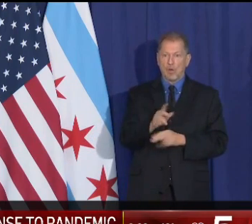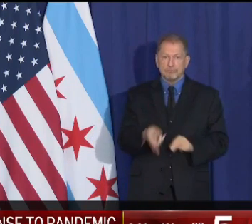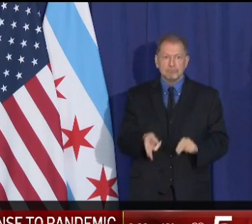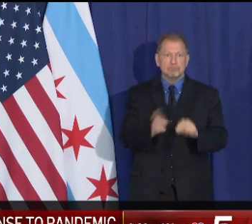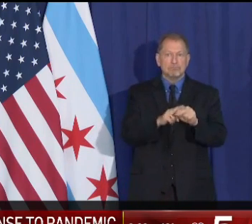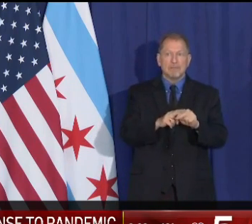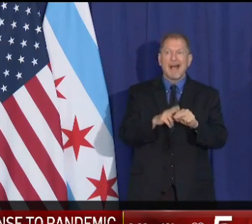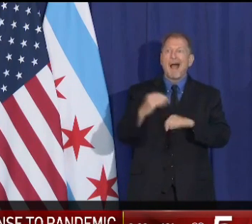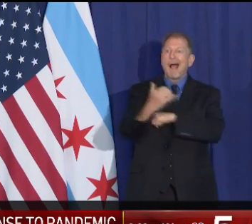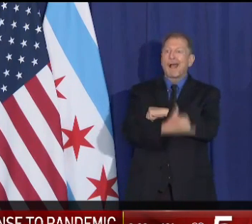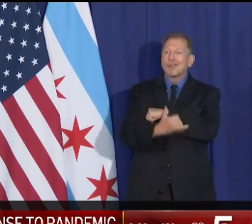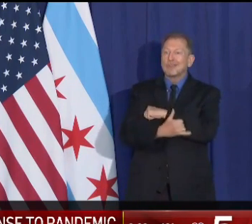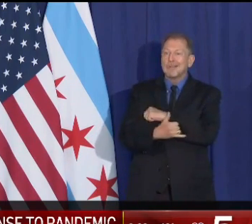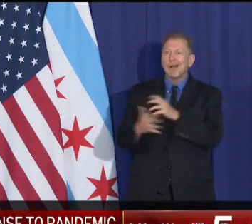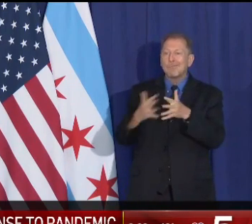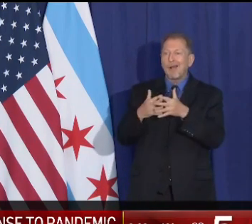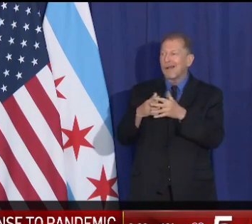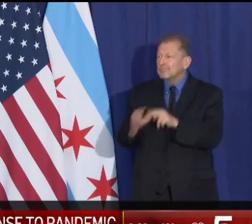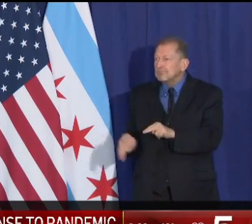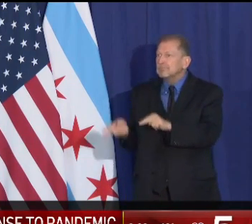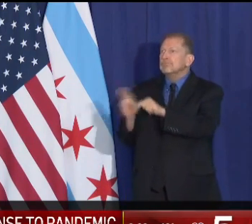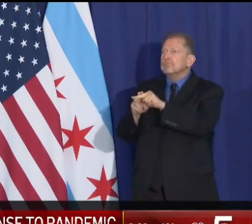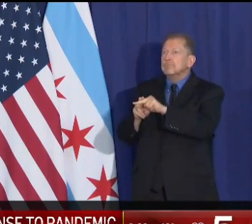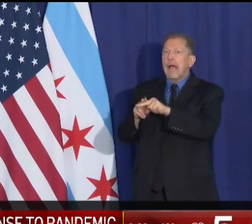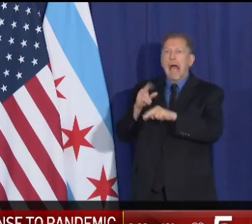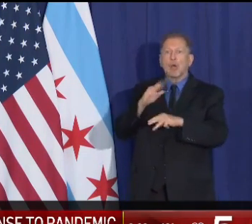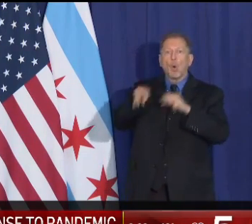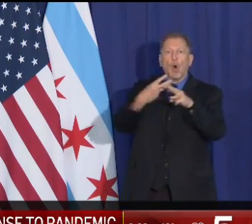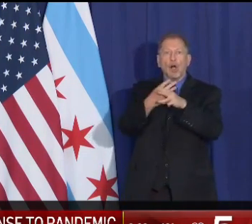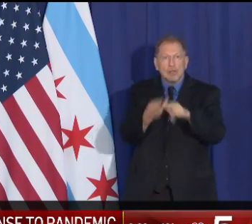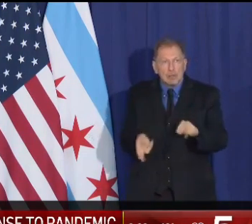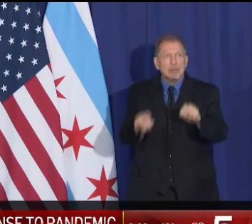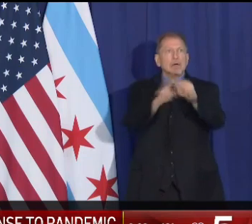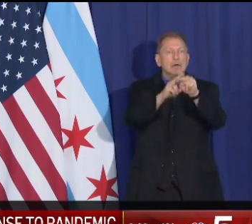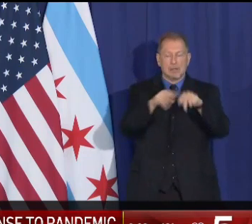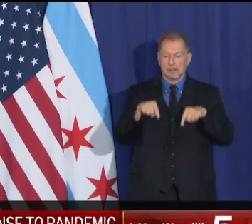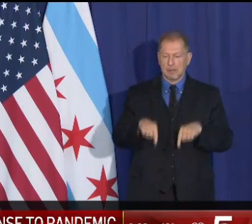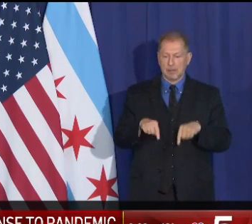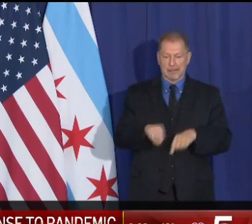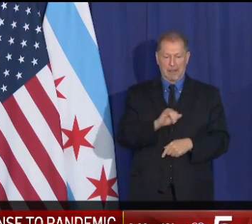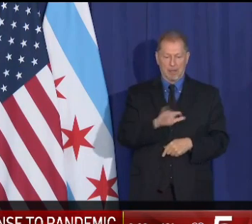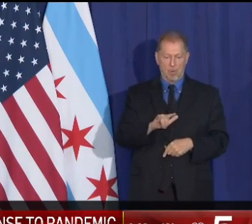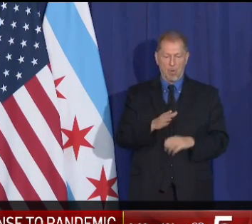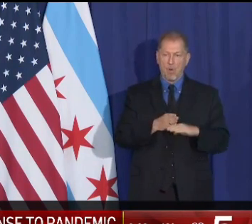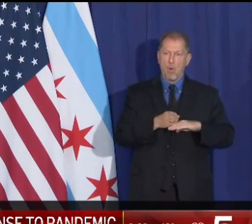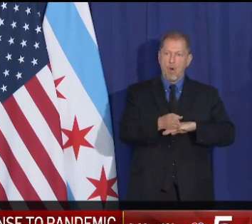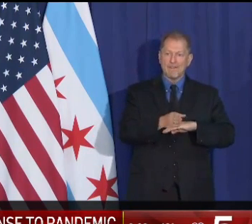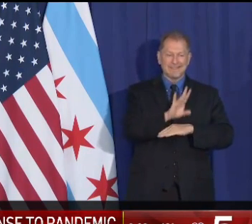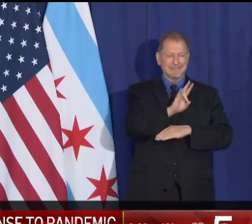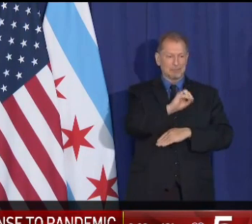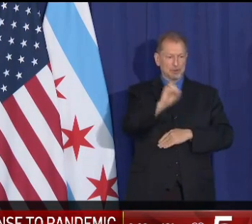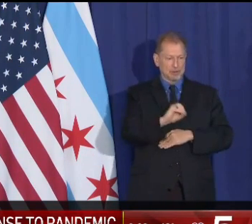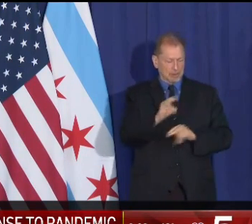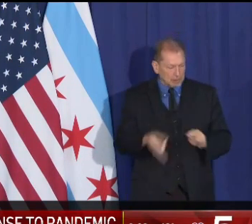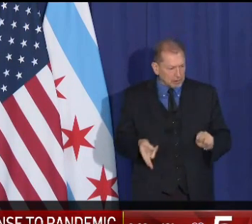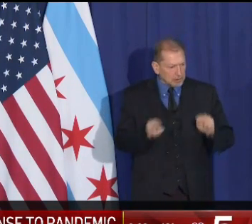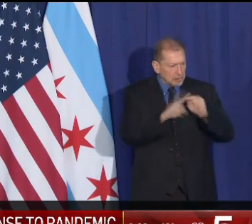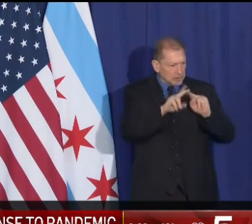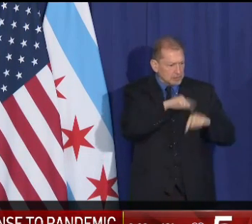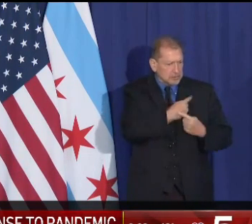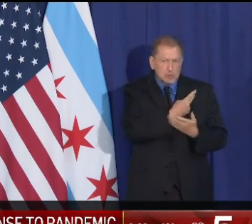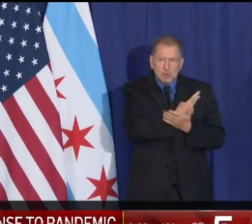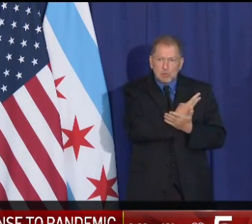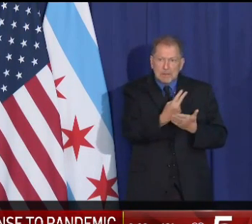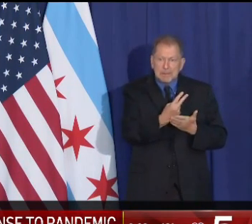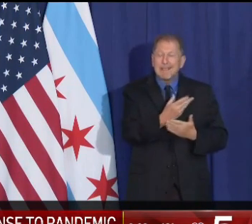world where COVID-19 cases in Illinois have risen by more than 70% over the past two weeks and COVID